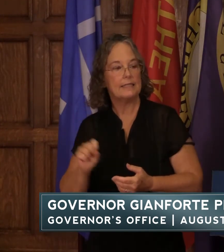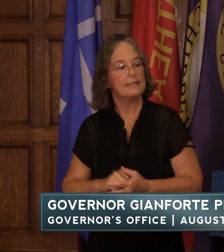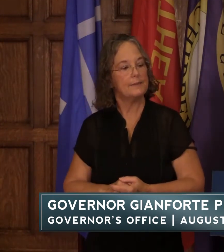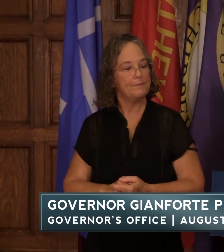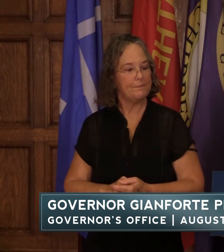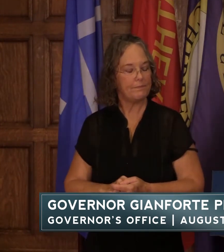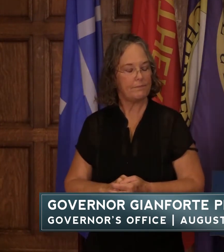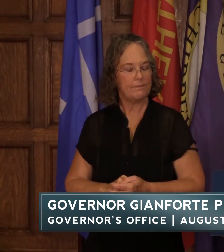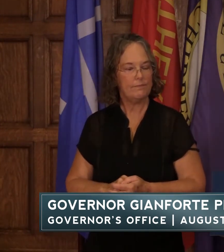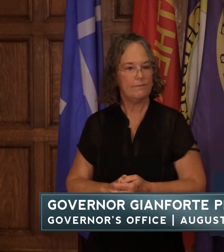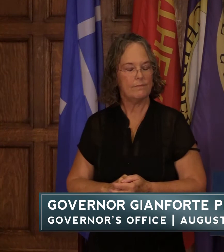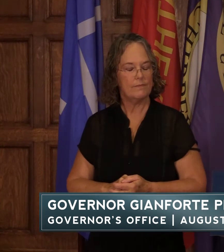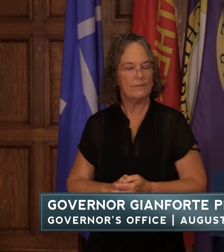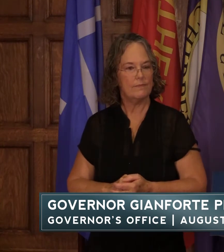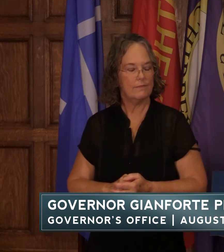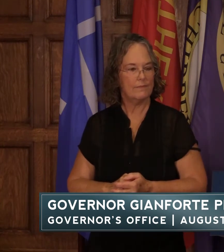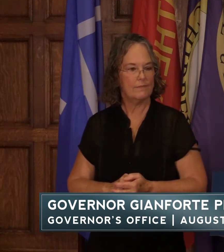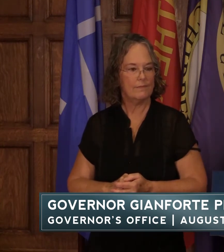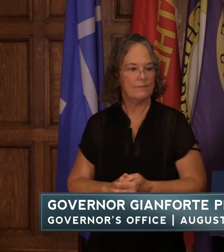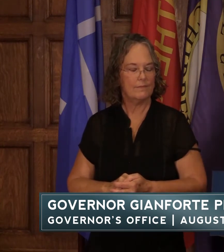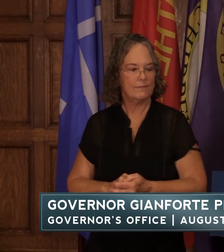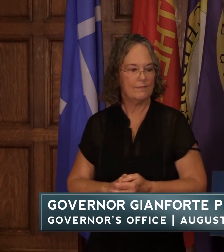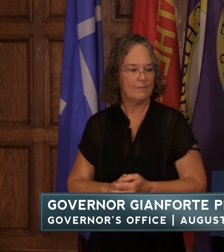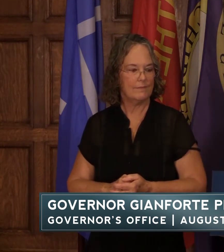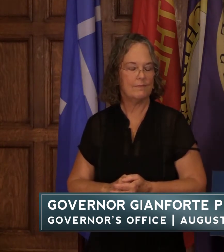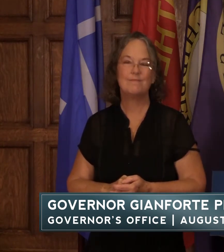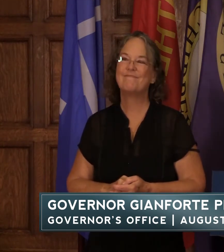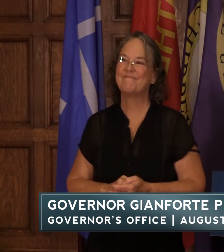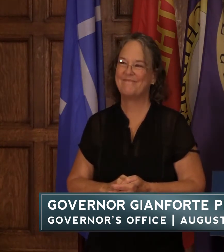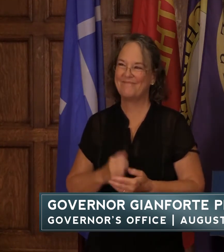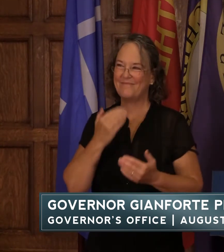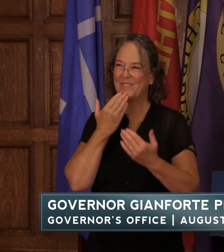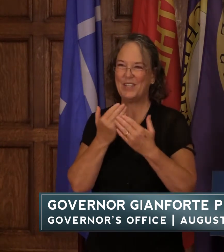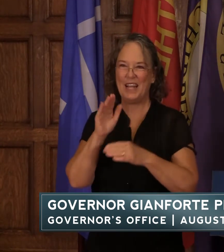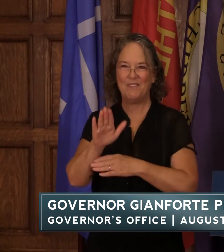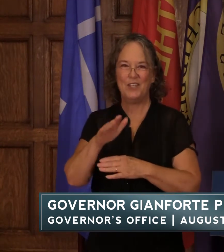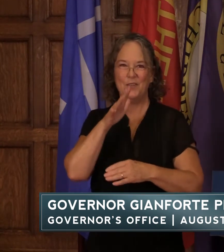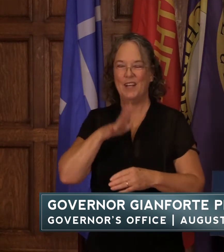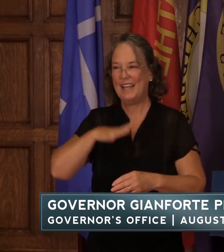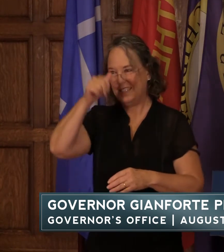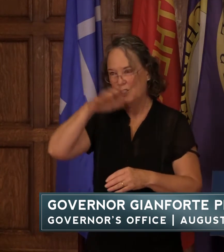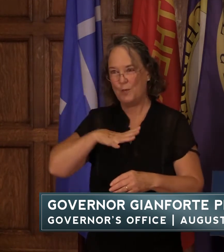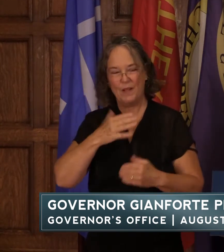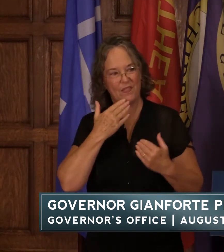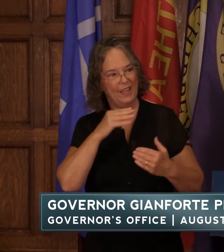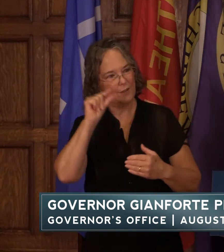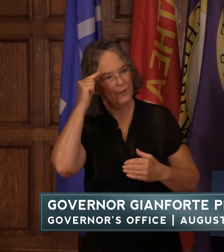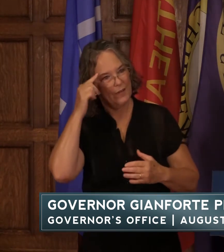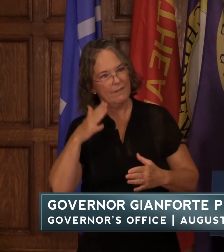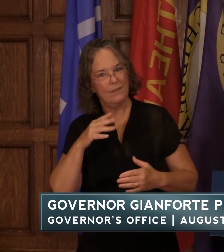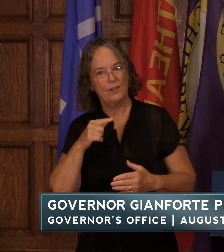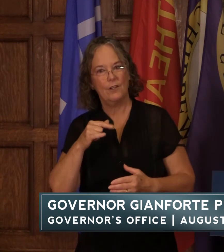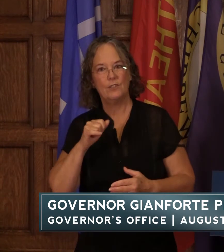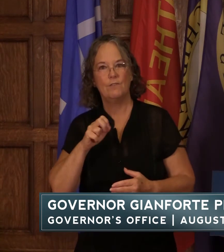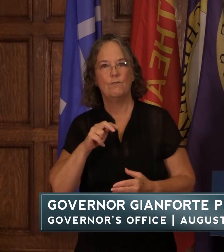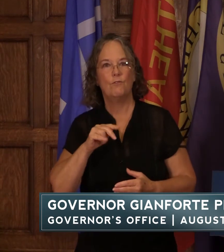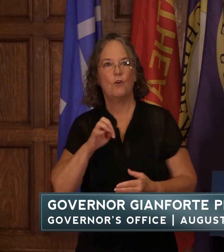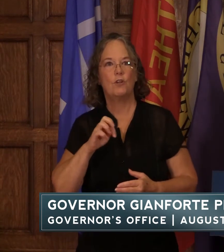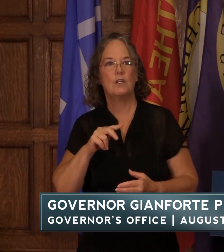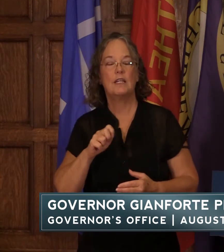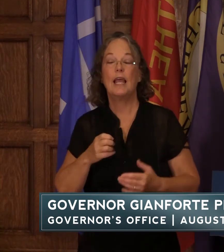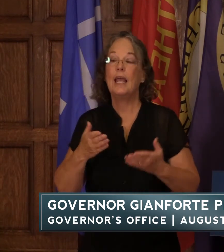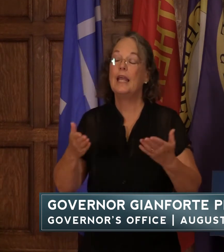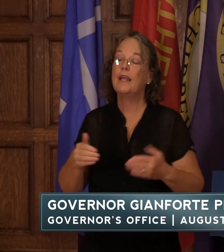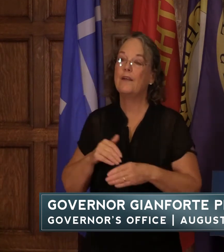good afternoon ladies and gentlemen thank you governor giaforte here at montana